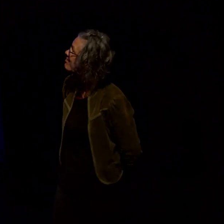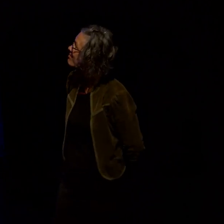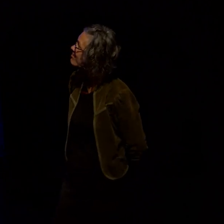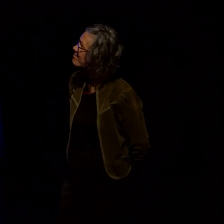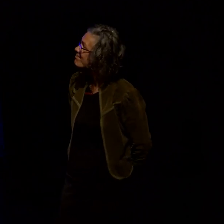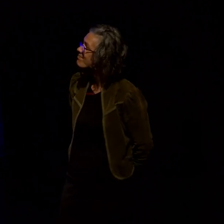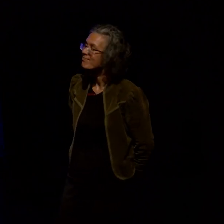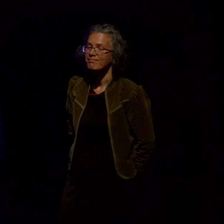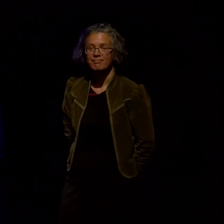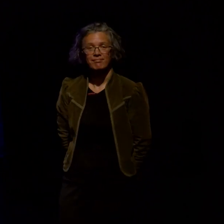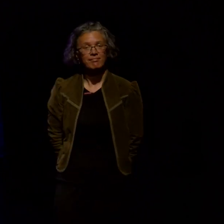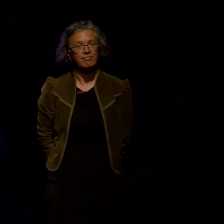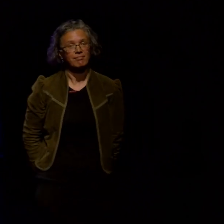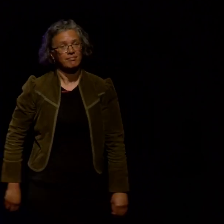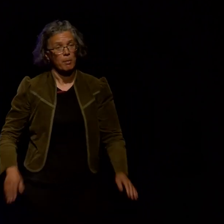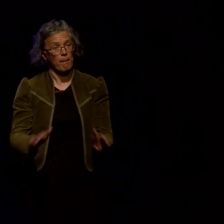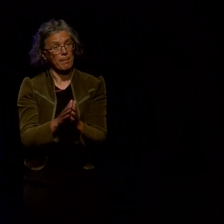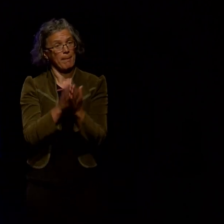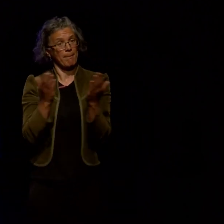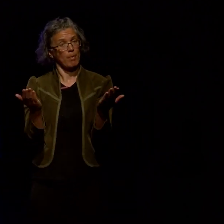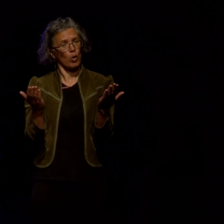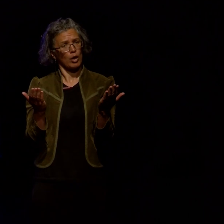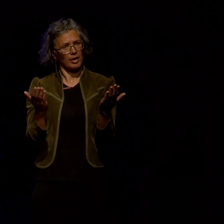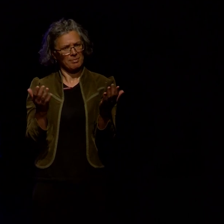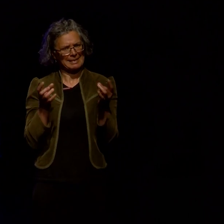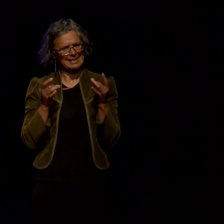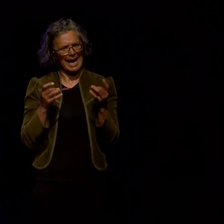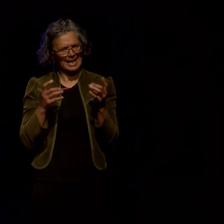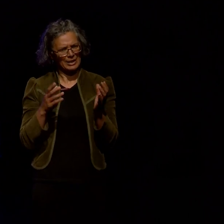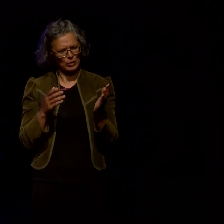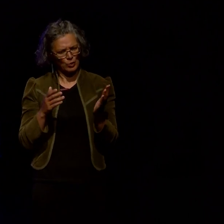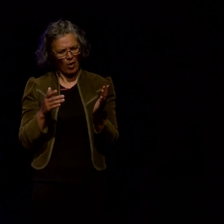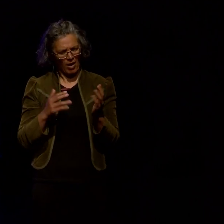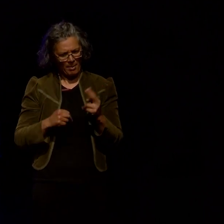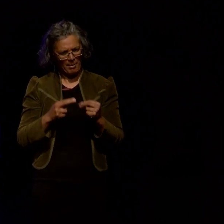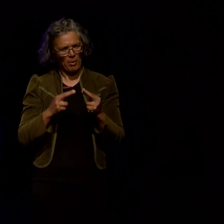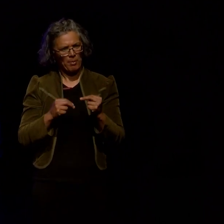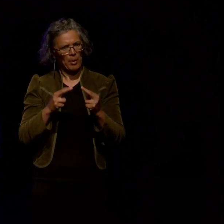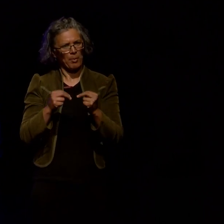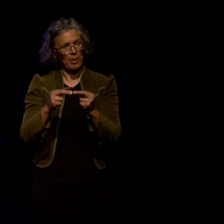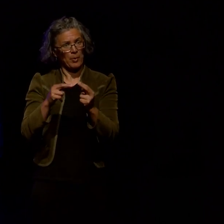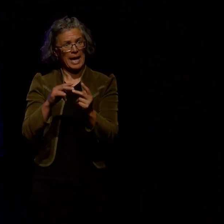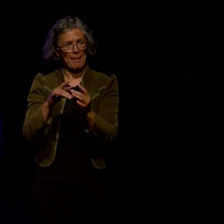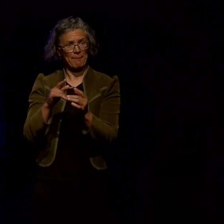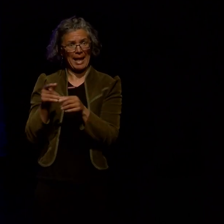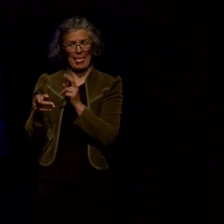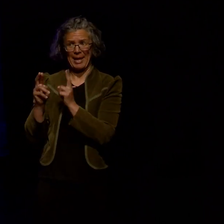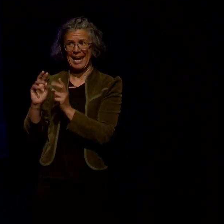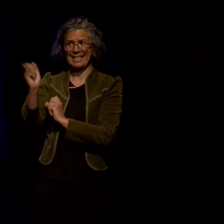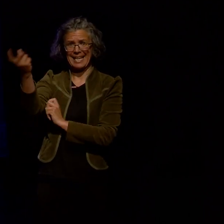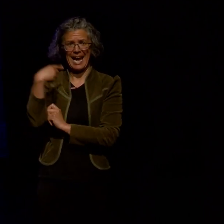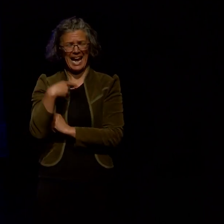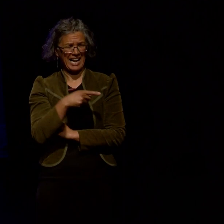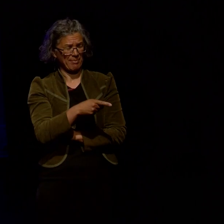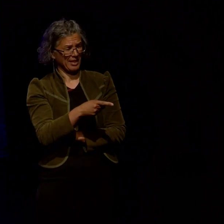As the book started to take form our editor sent an email which contained the line it was a very short email you're